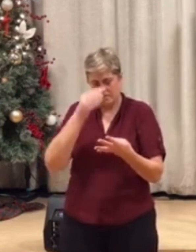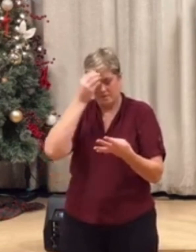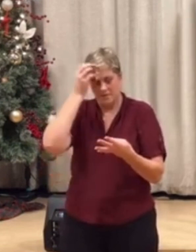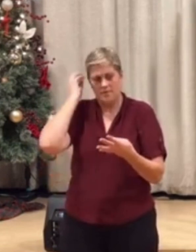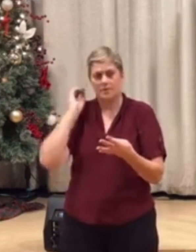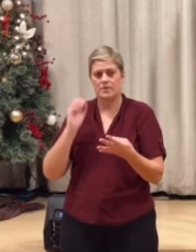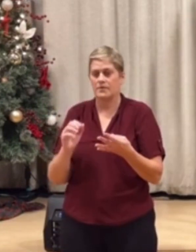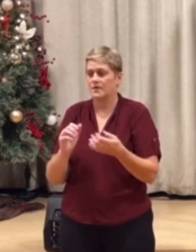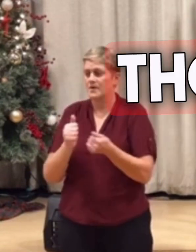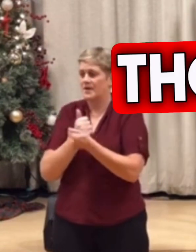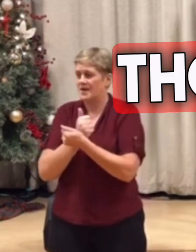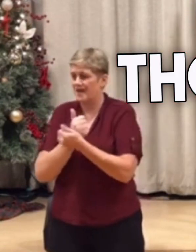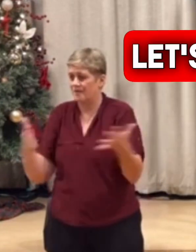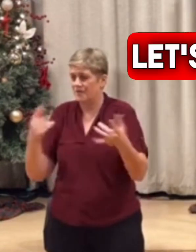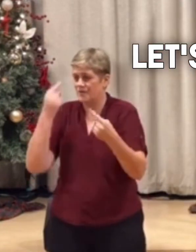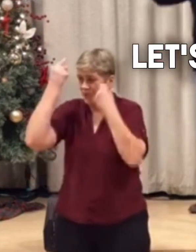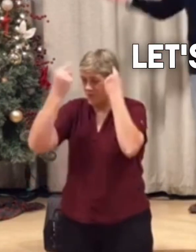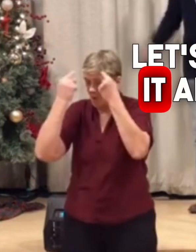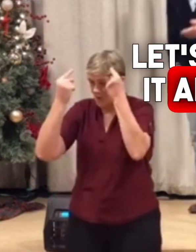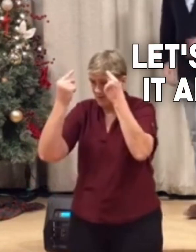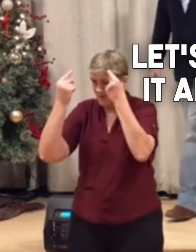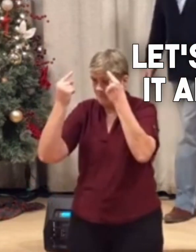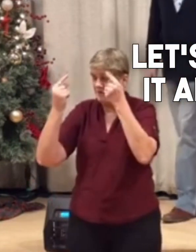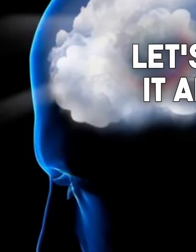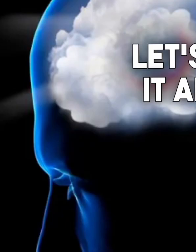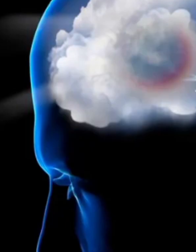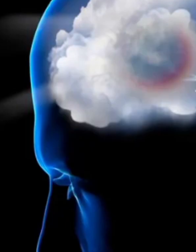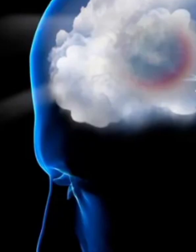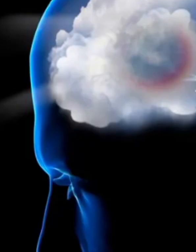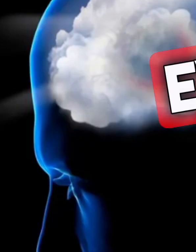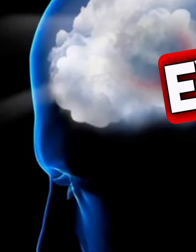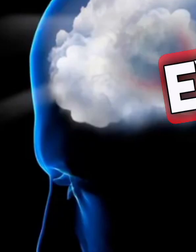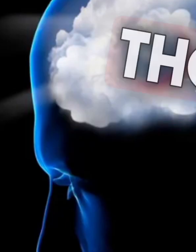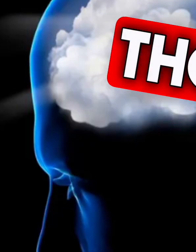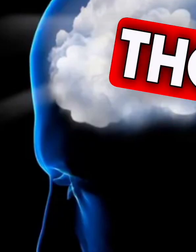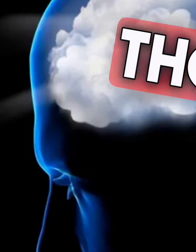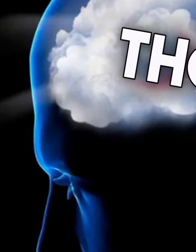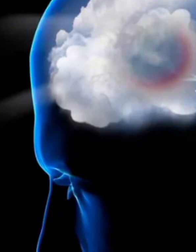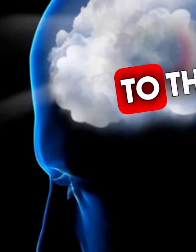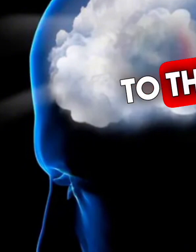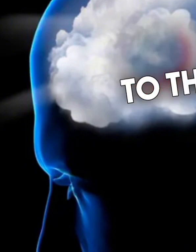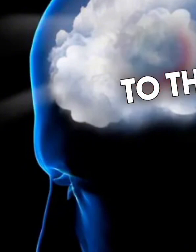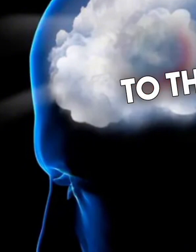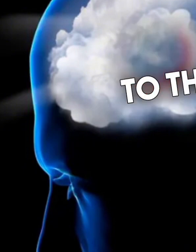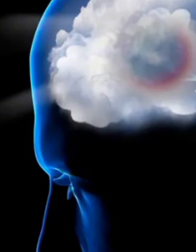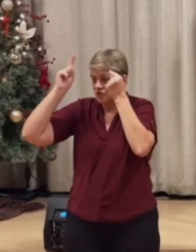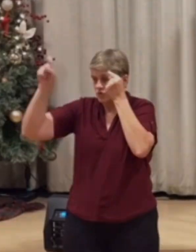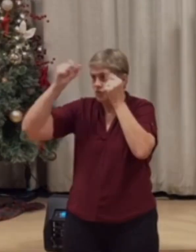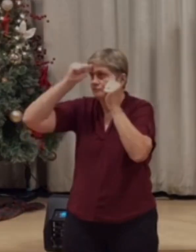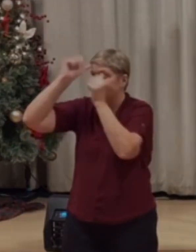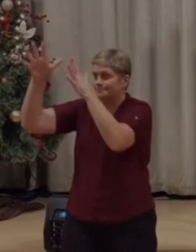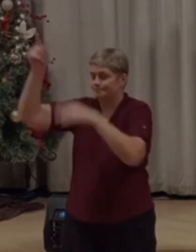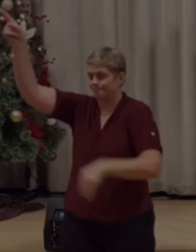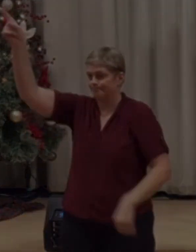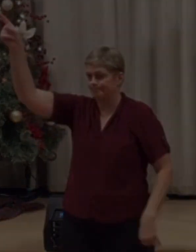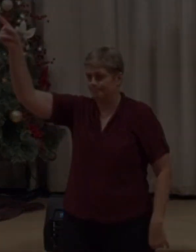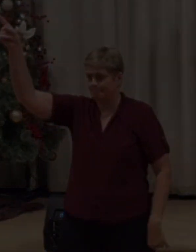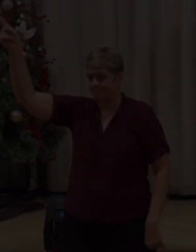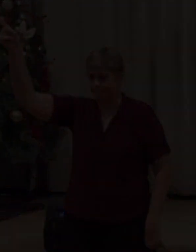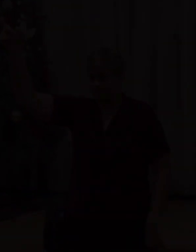every thought. Let's just wrap it all up, y'all. Every thought to the obedience of Christ. You're lost.